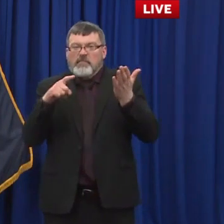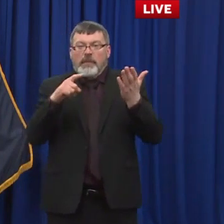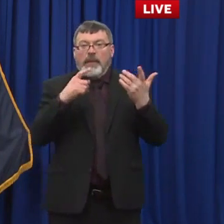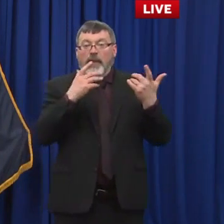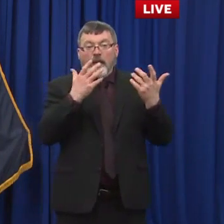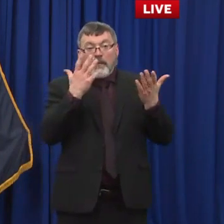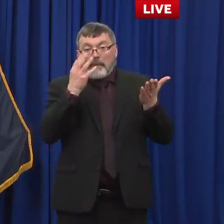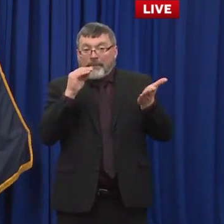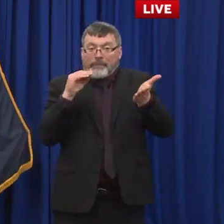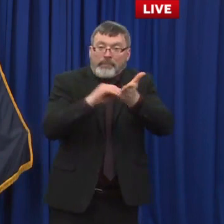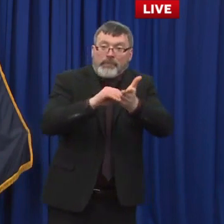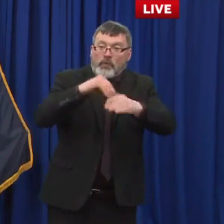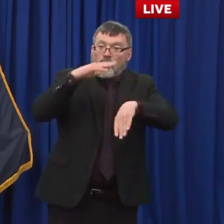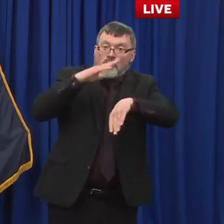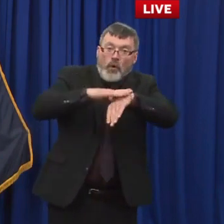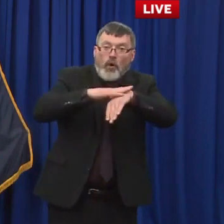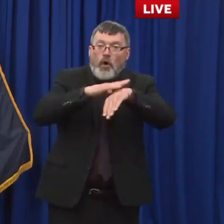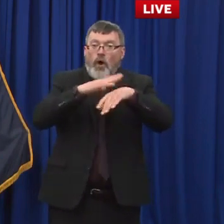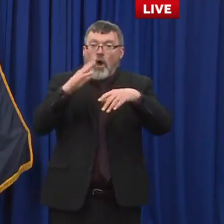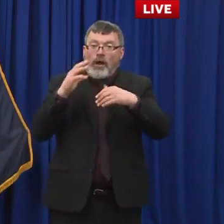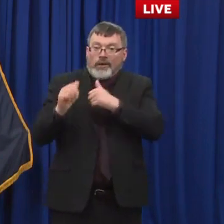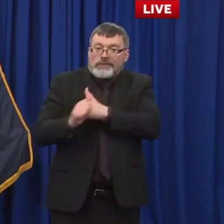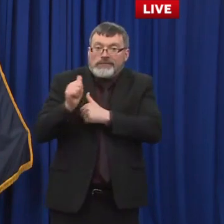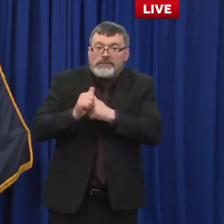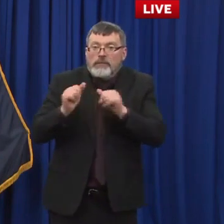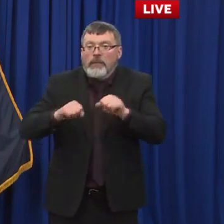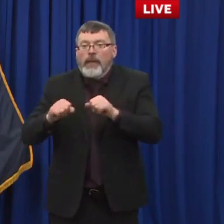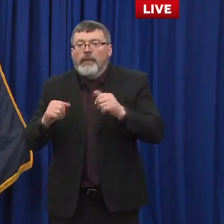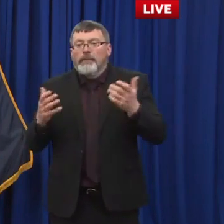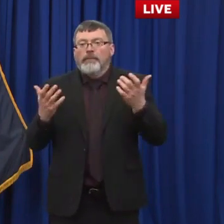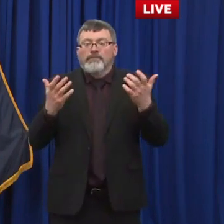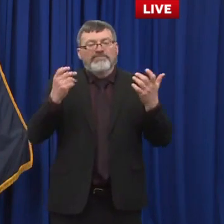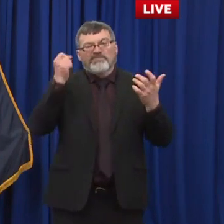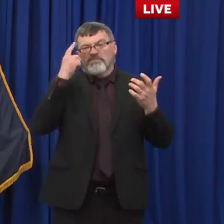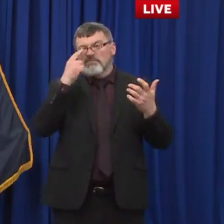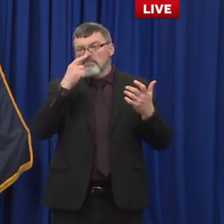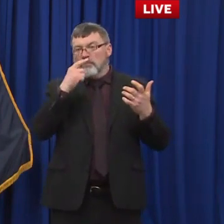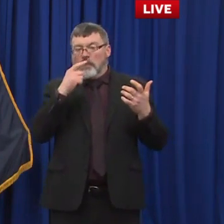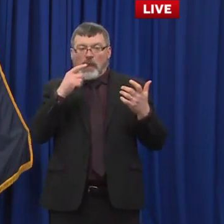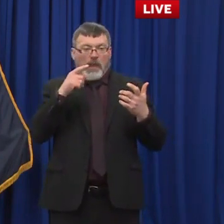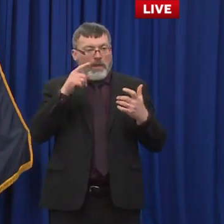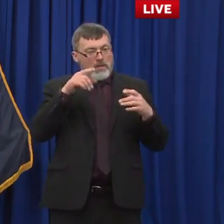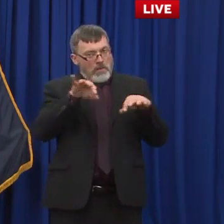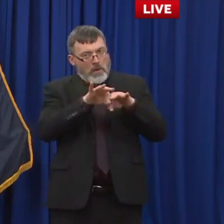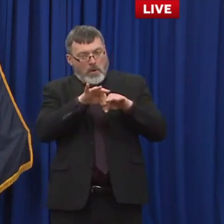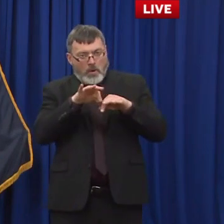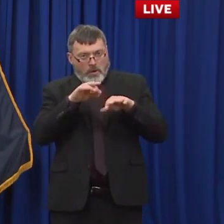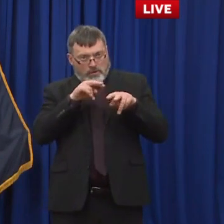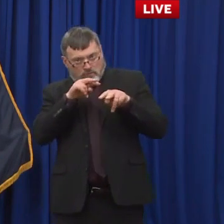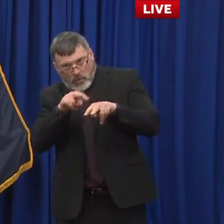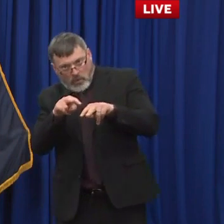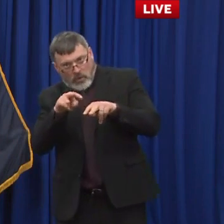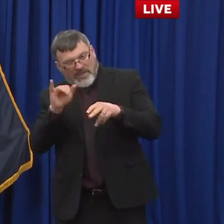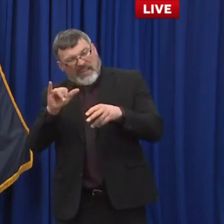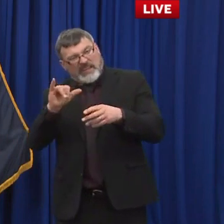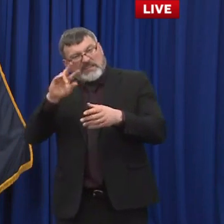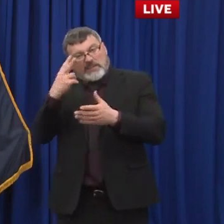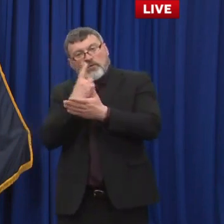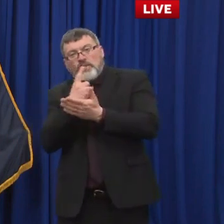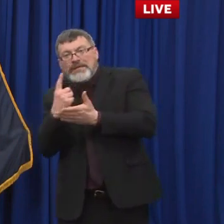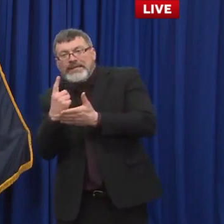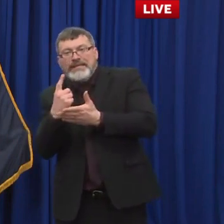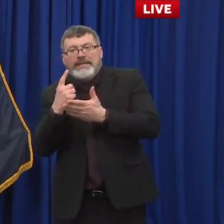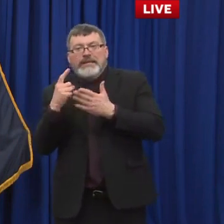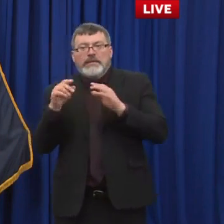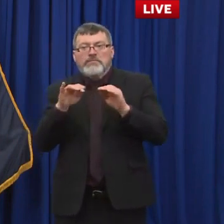might come with the labels of it. But we're all very, very hopeful in the next few days it will be released and we'll kind of get again back to normal in terms of providing that